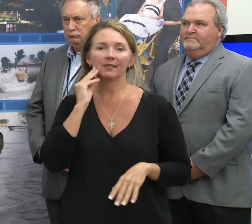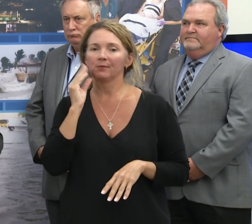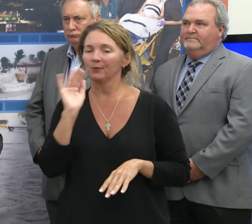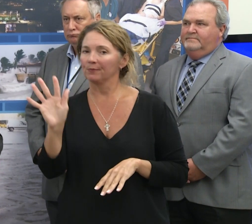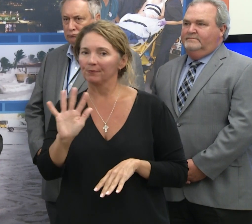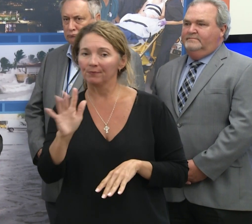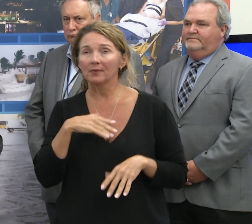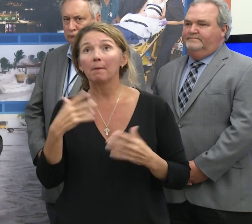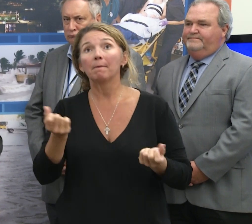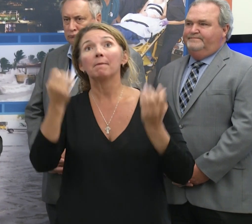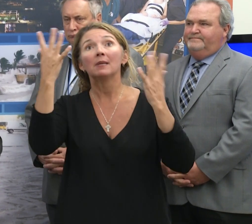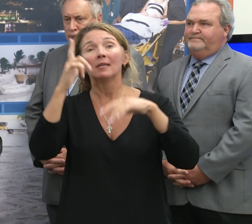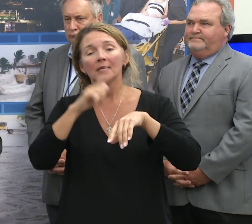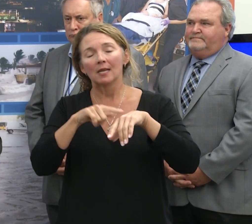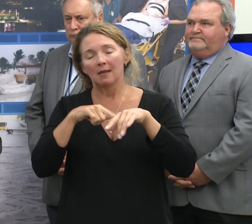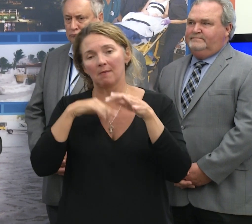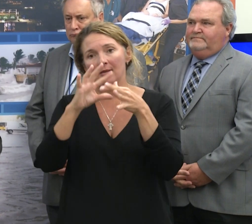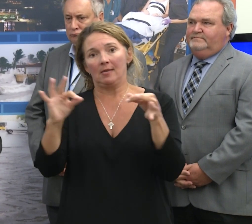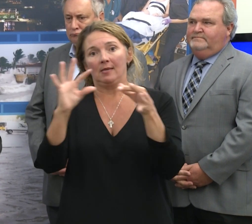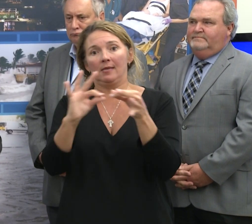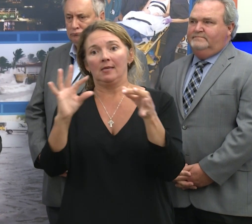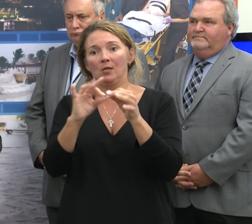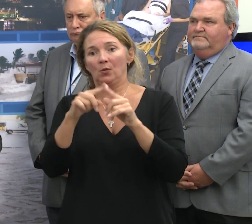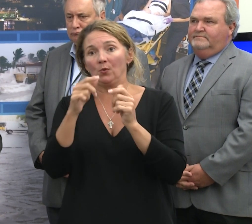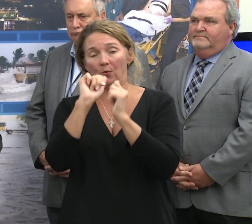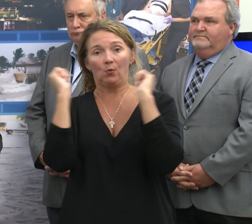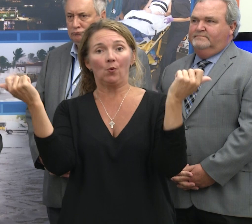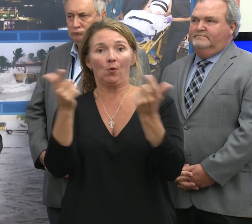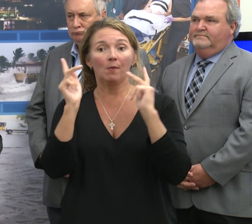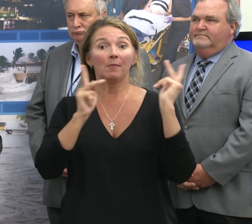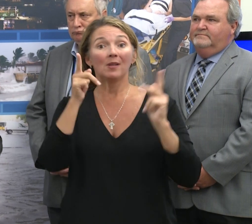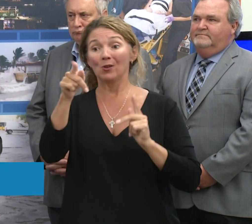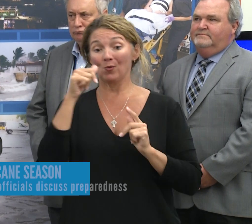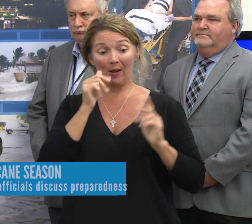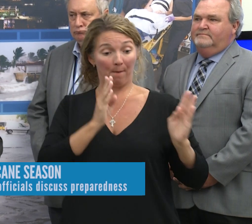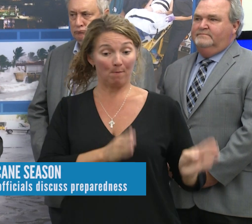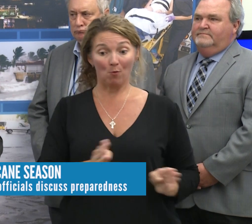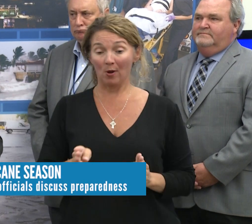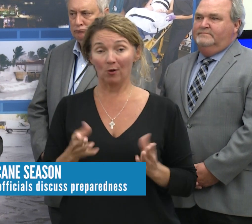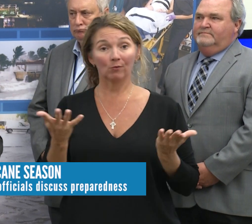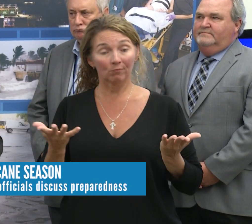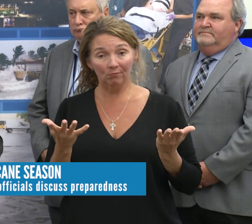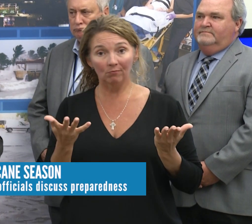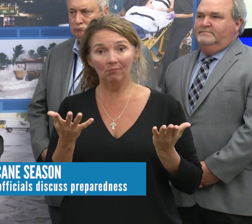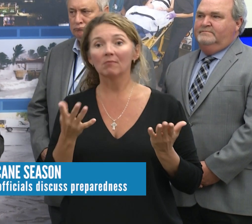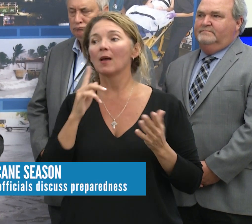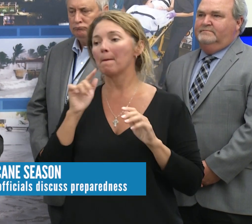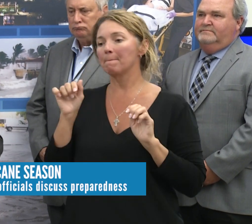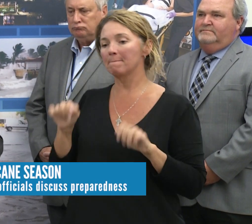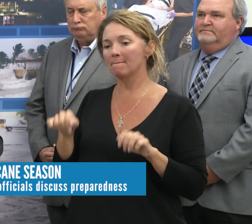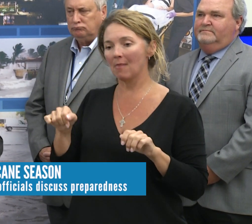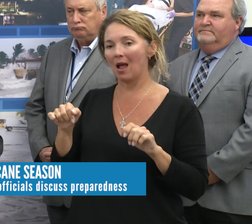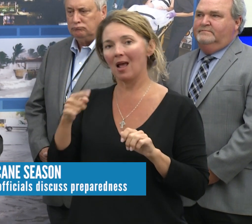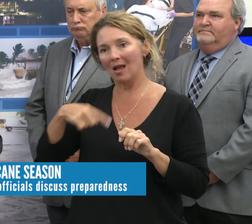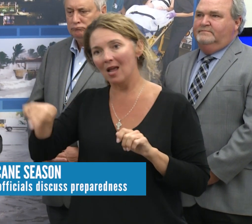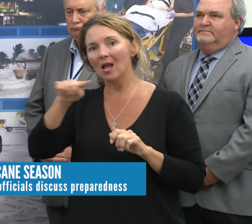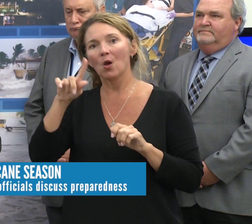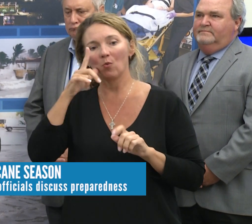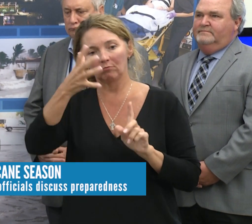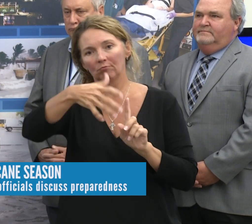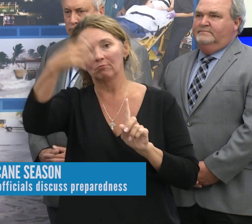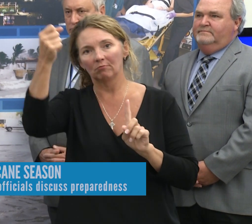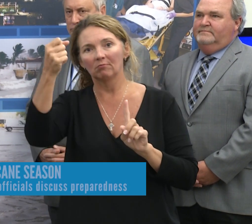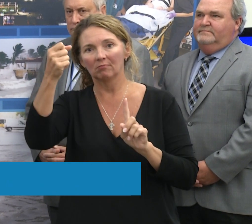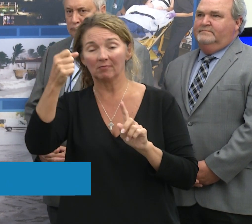I have said many, many times, if you don't prepare, there's a possibility that we're going to come for you